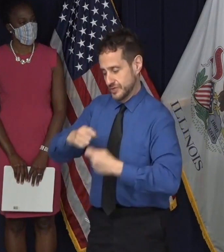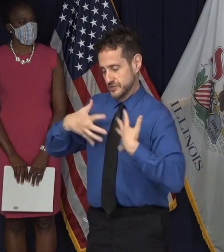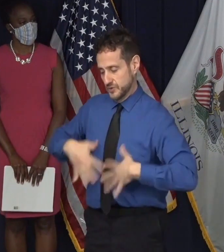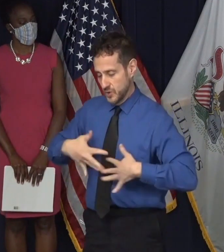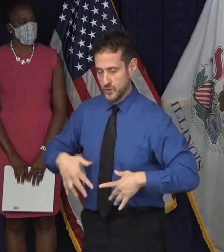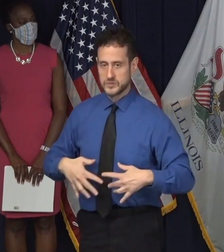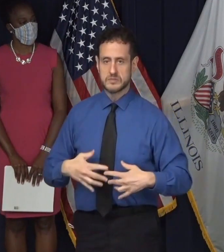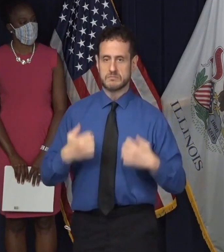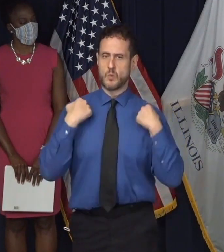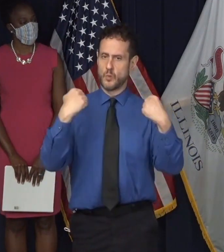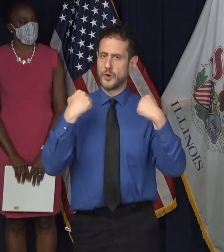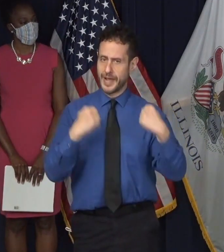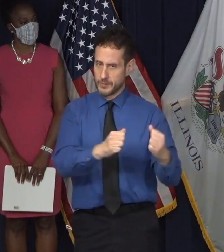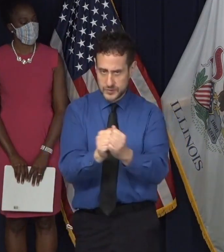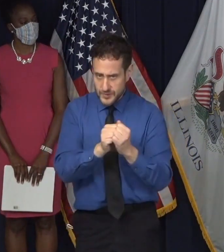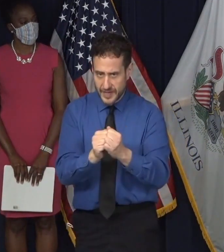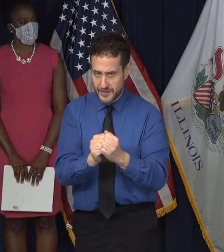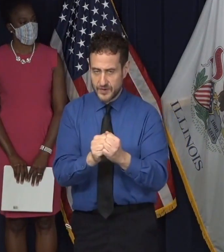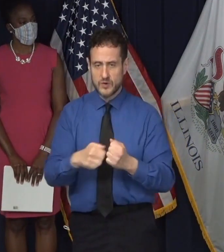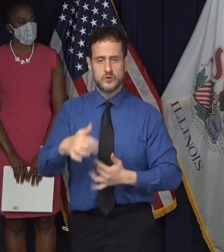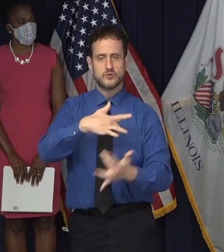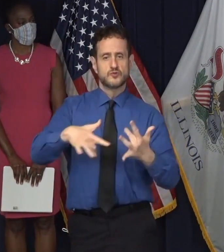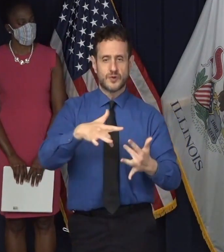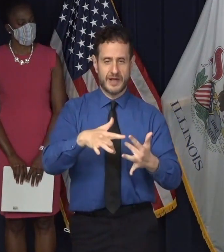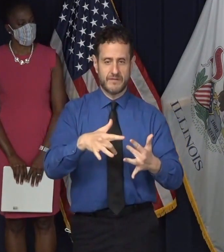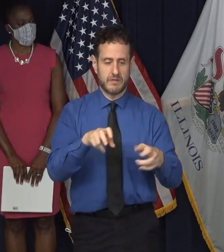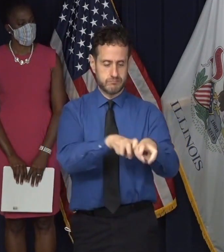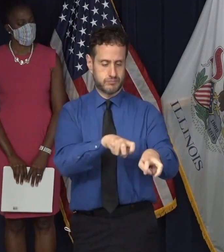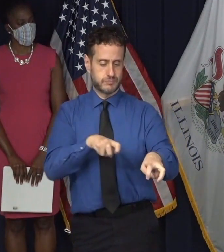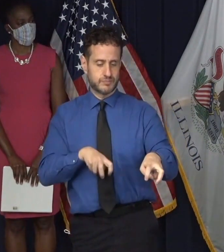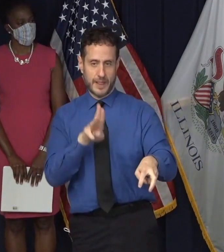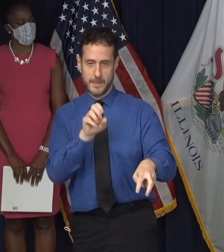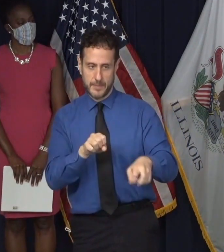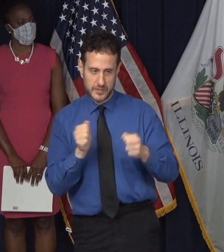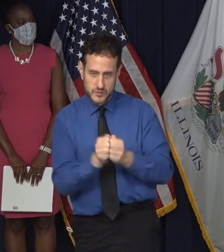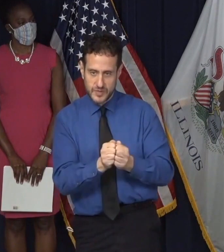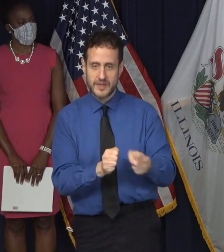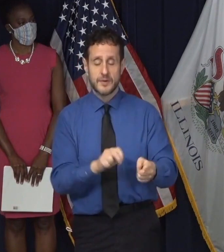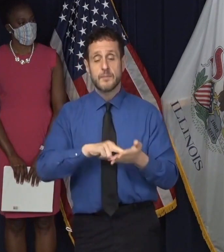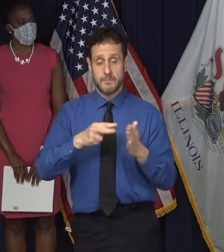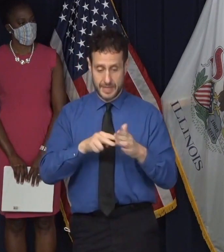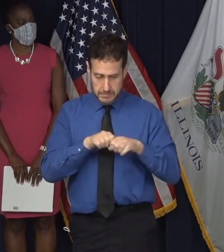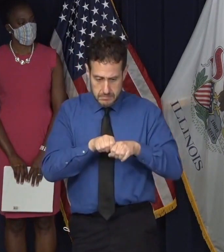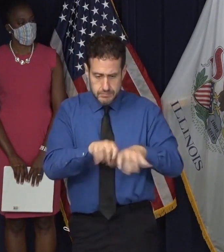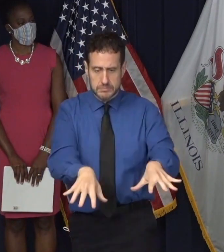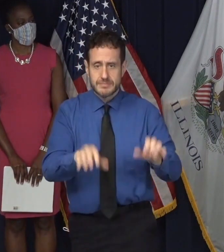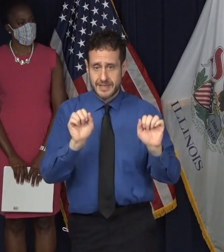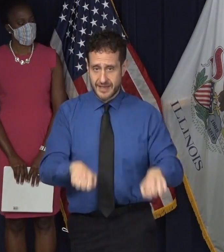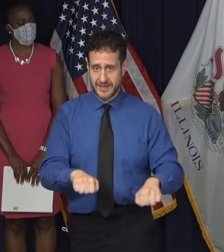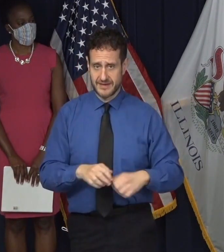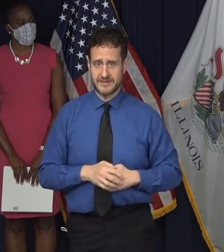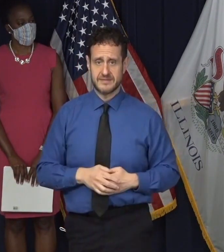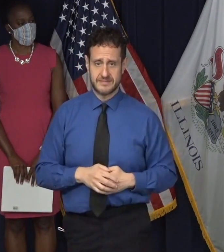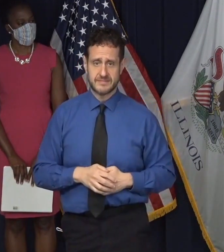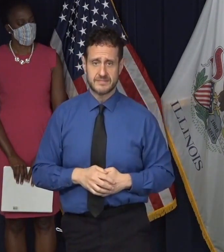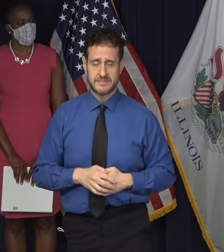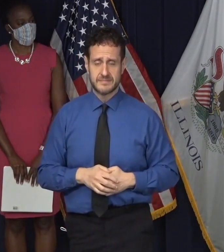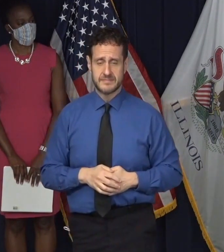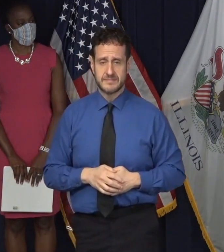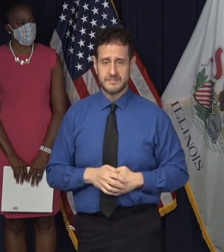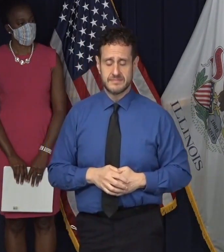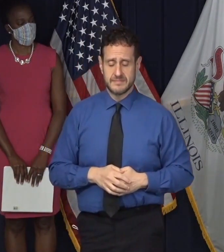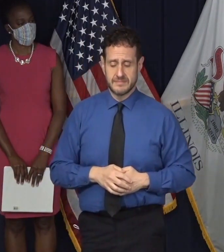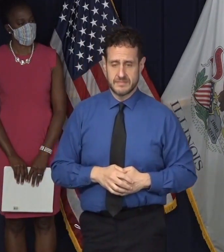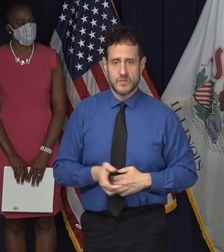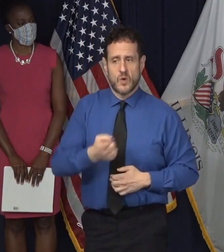and traveling together that provide a perfect storm of conditions to enable the virus to spread quickly. We are